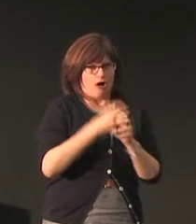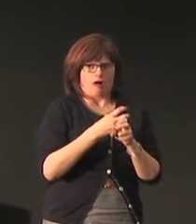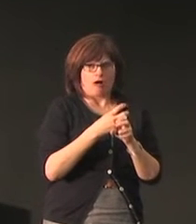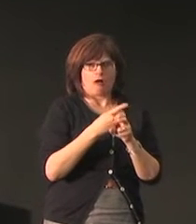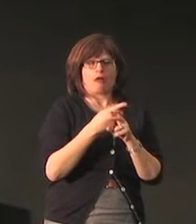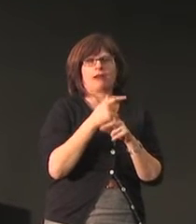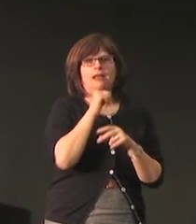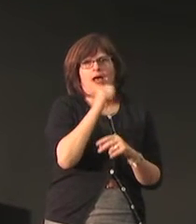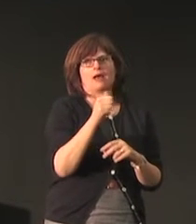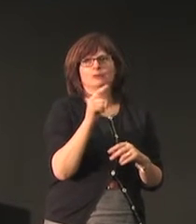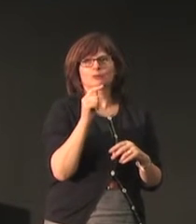interchanges